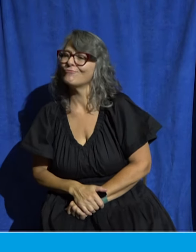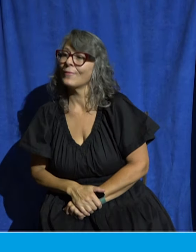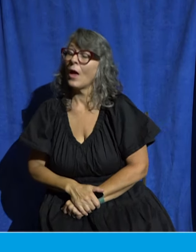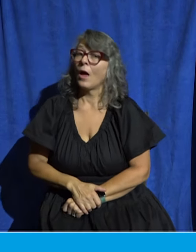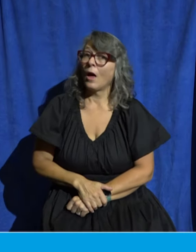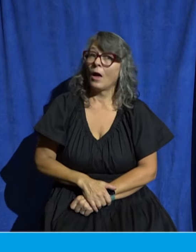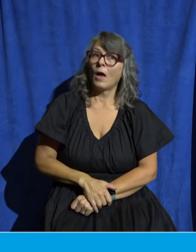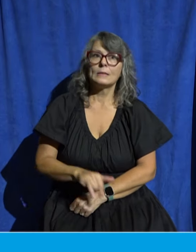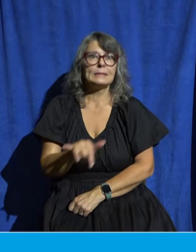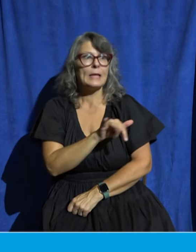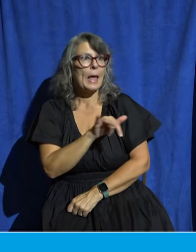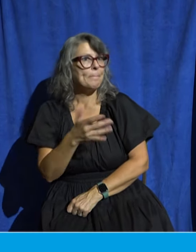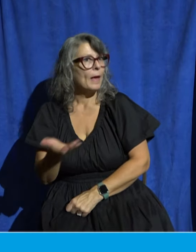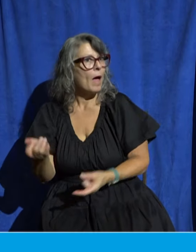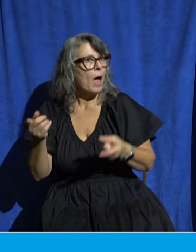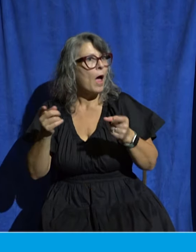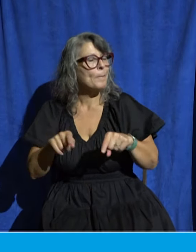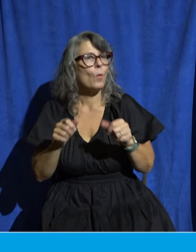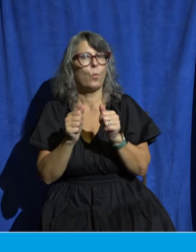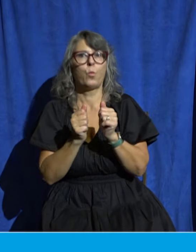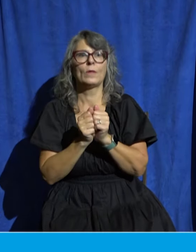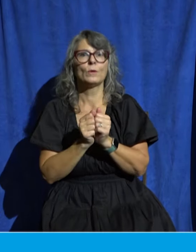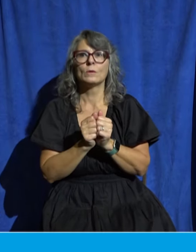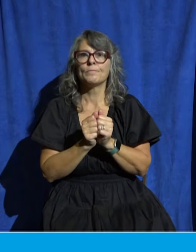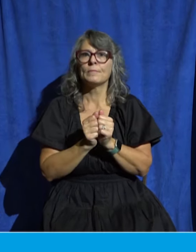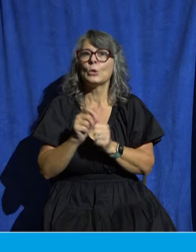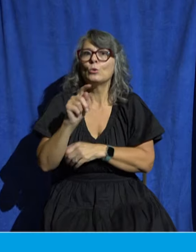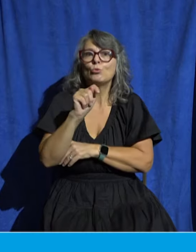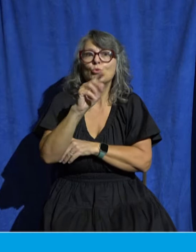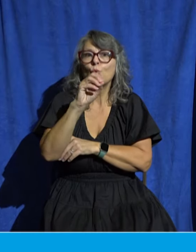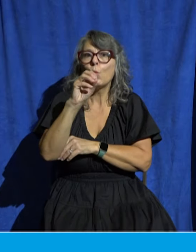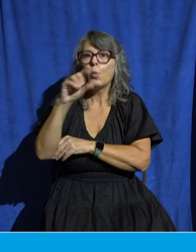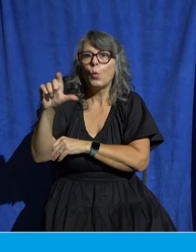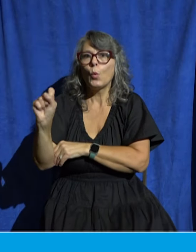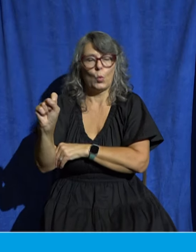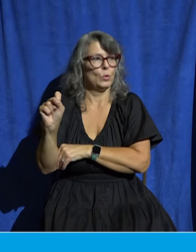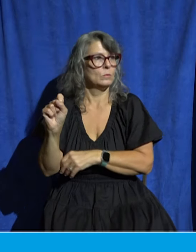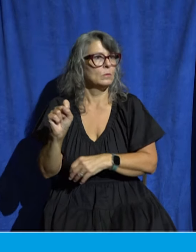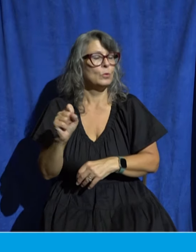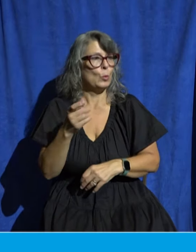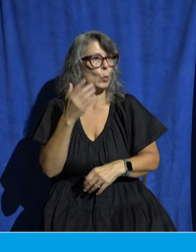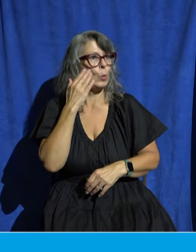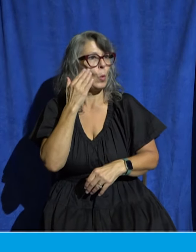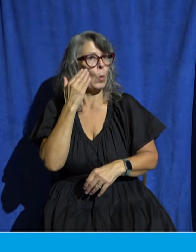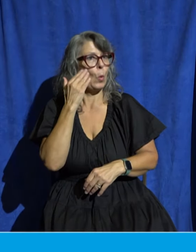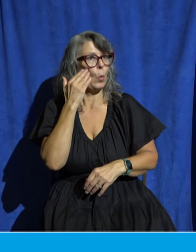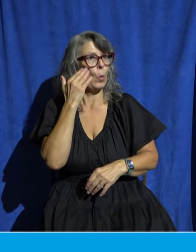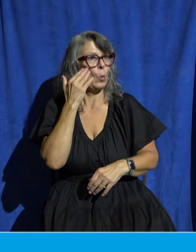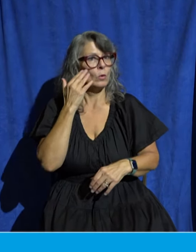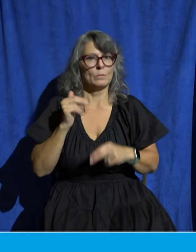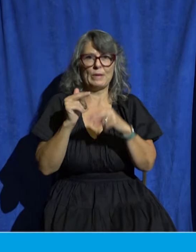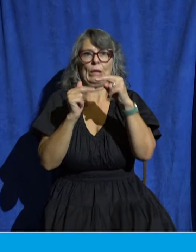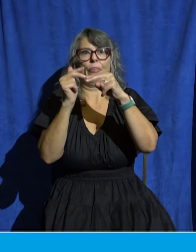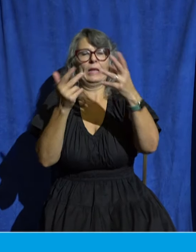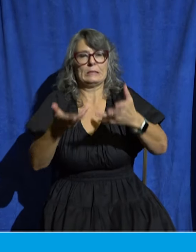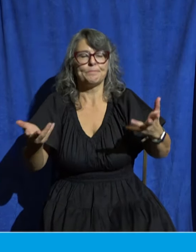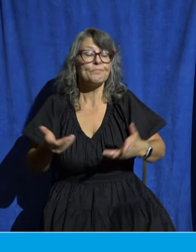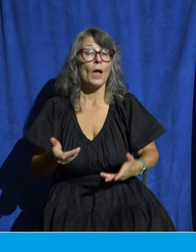thing actually happens with tools in the construction world quite a bit. I've mentioned this before, but when I was in college, I worked on a team that